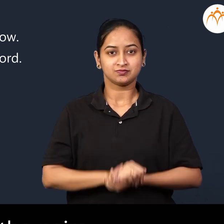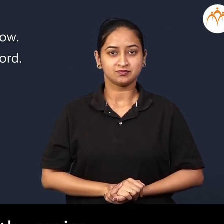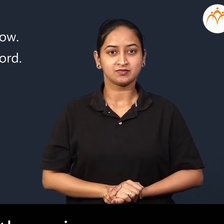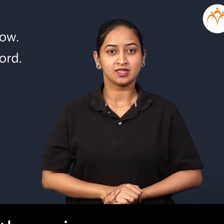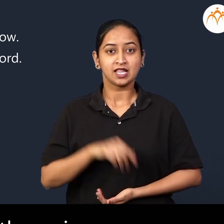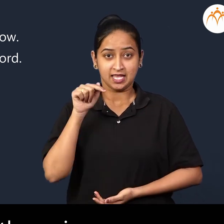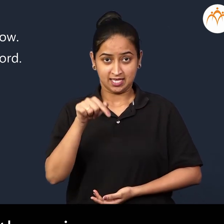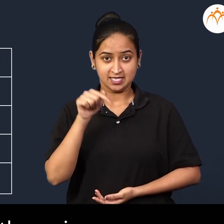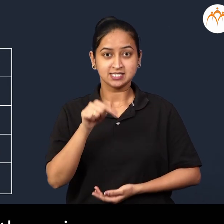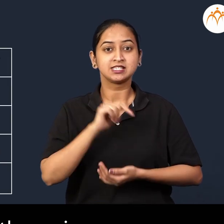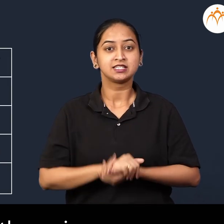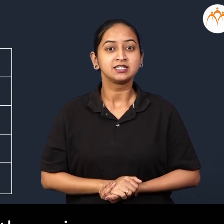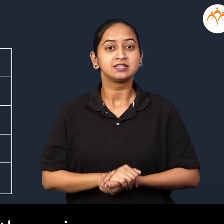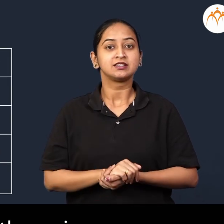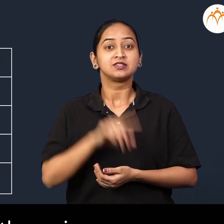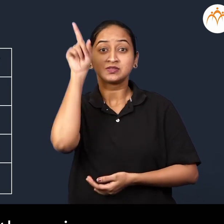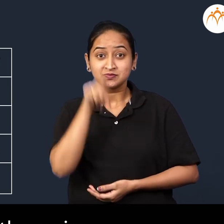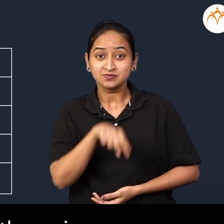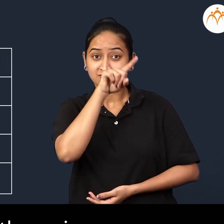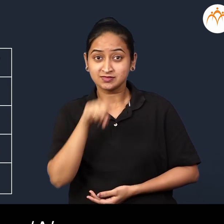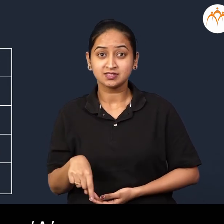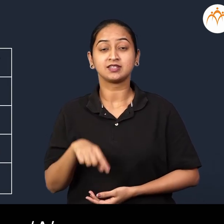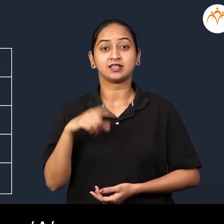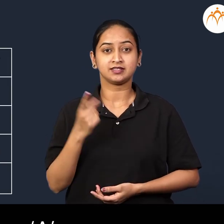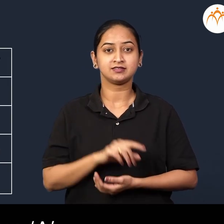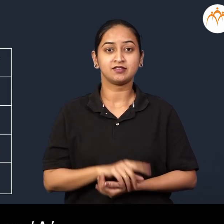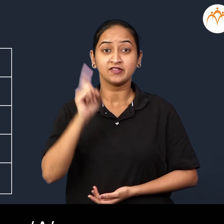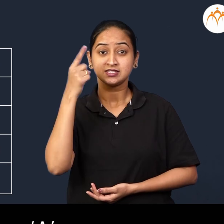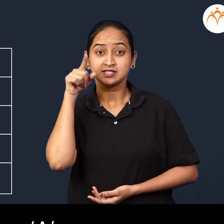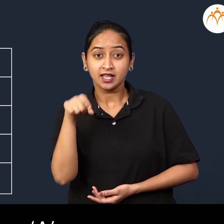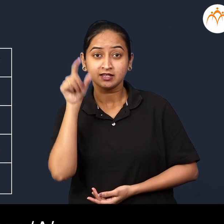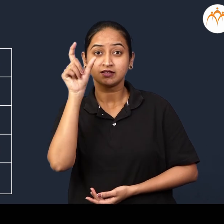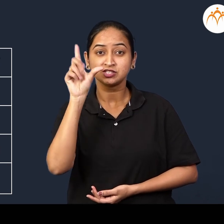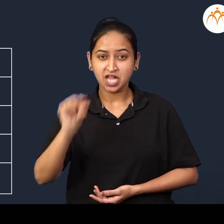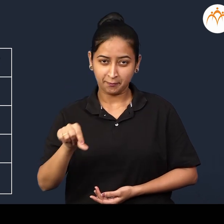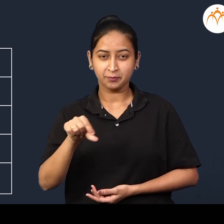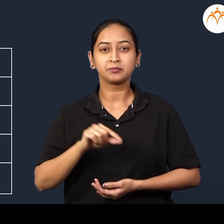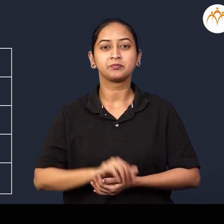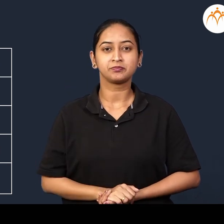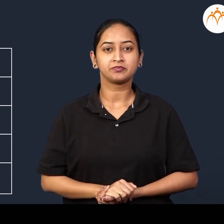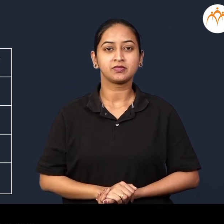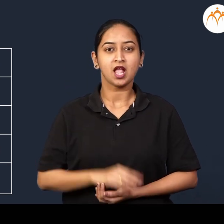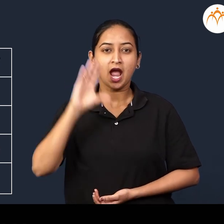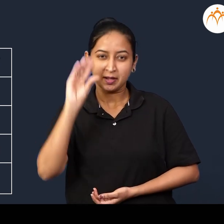Match the pairs Group A Cheap Less